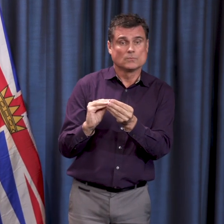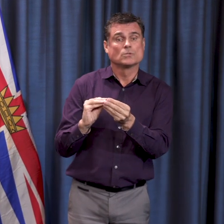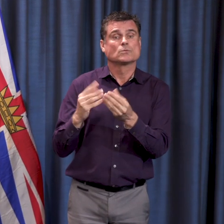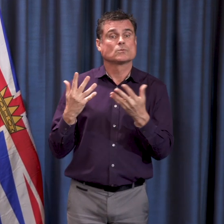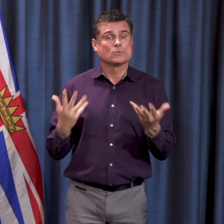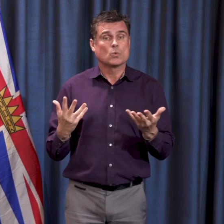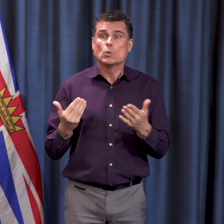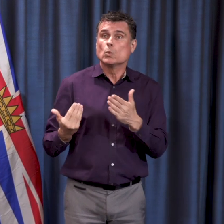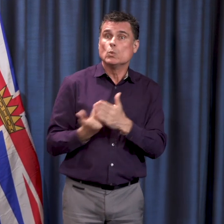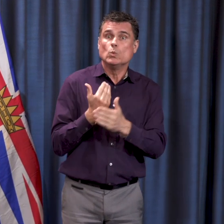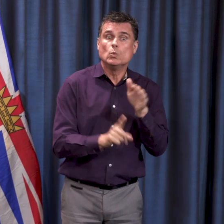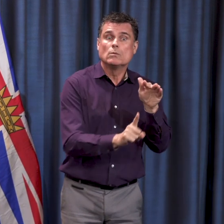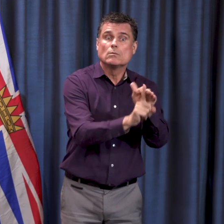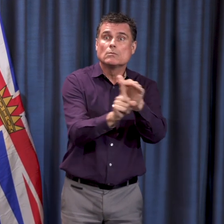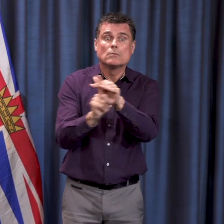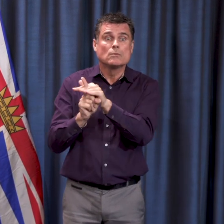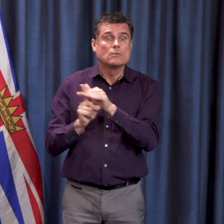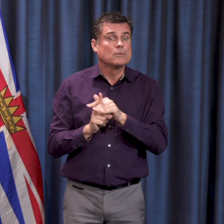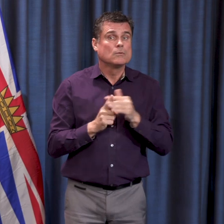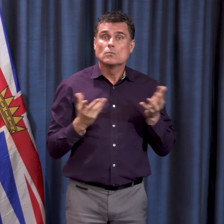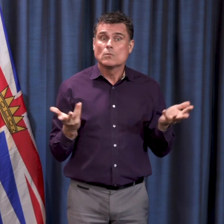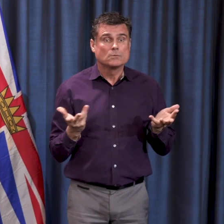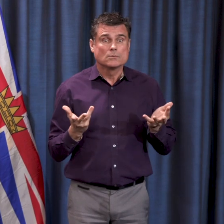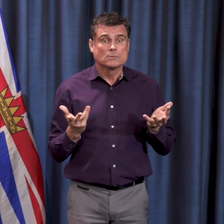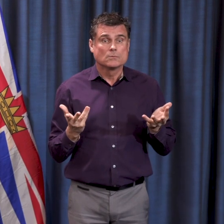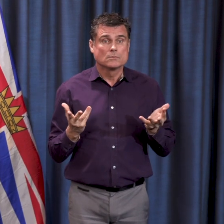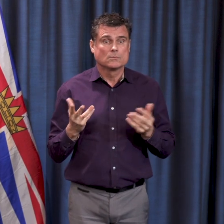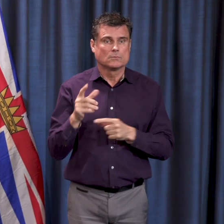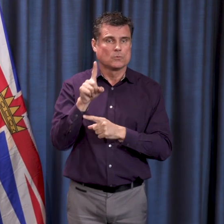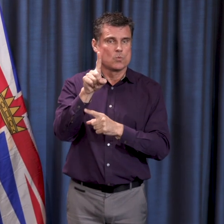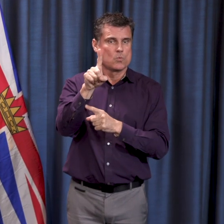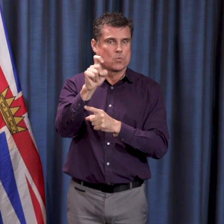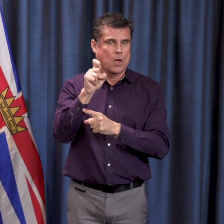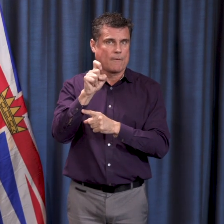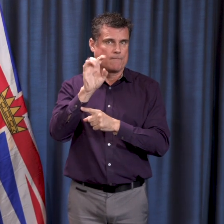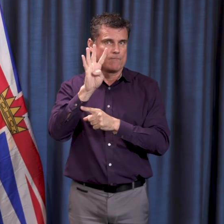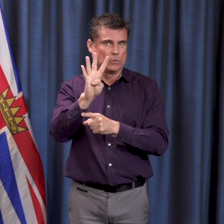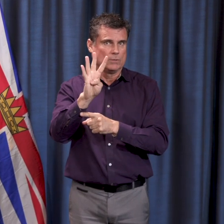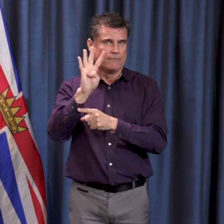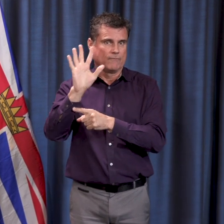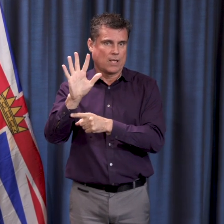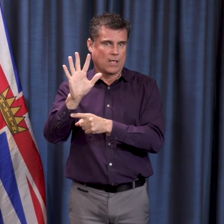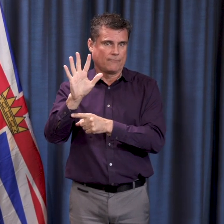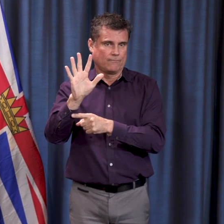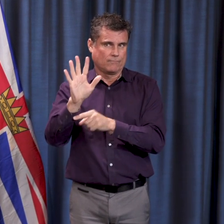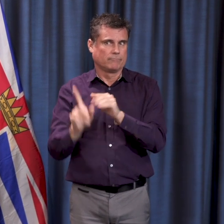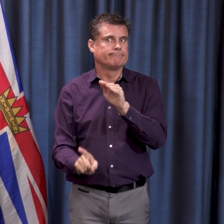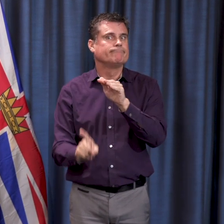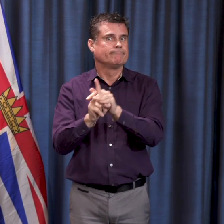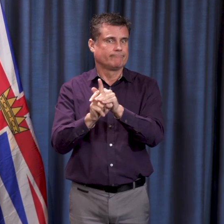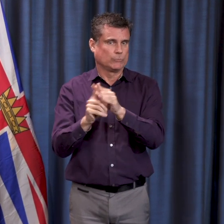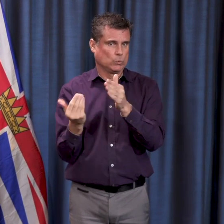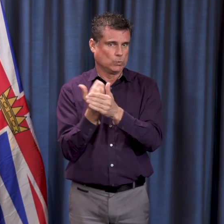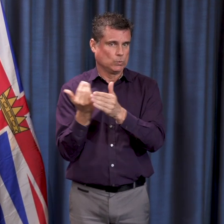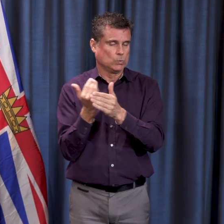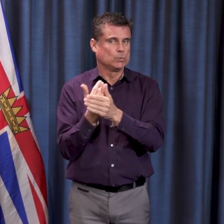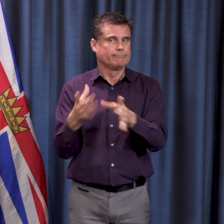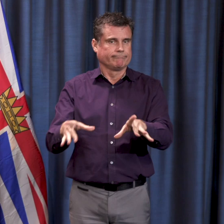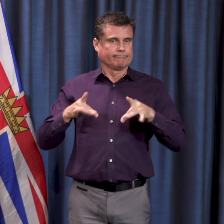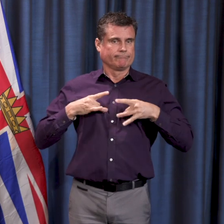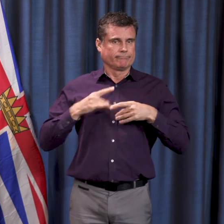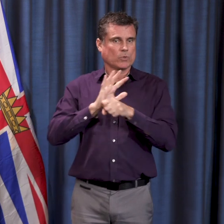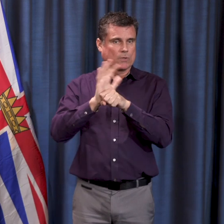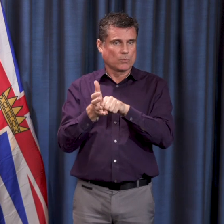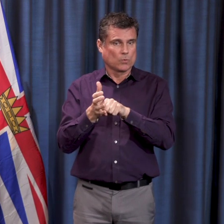cases that we've had in that period of time is 145. So that was 67 new cases on March